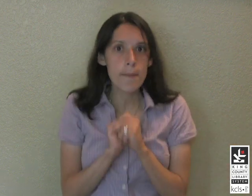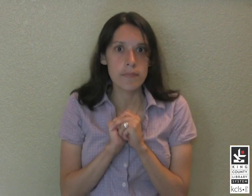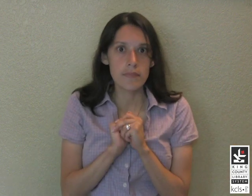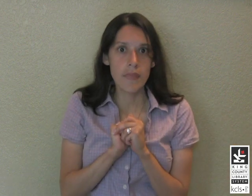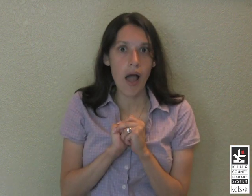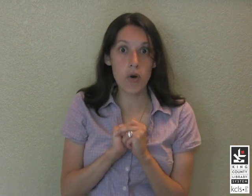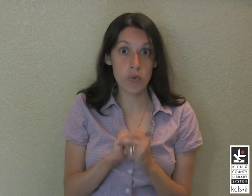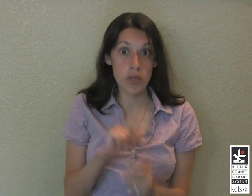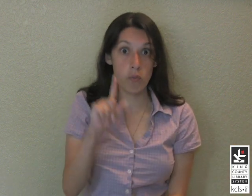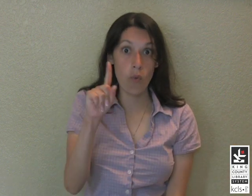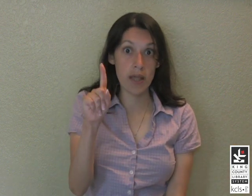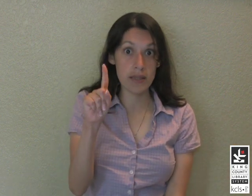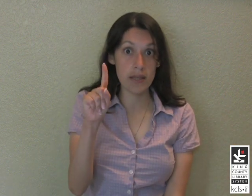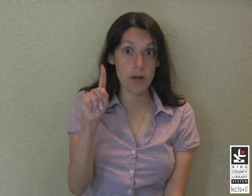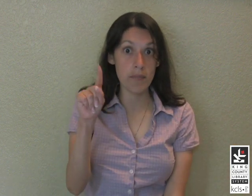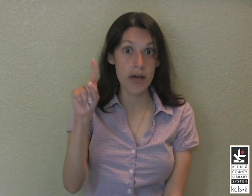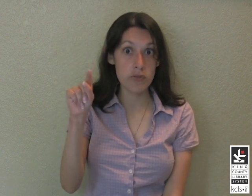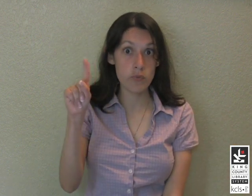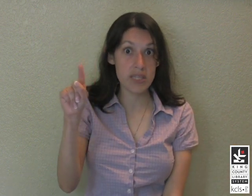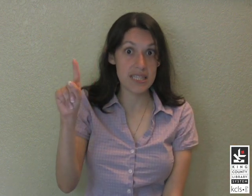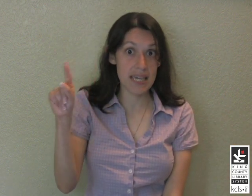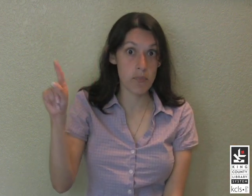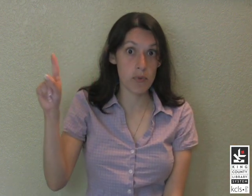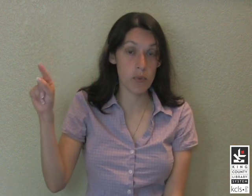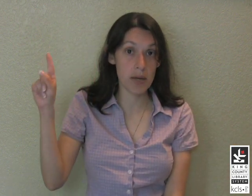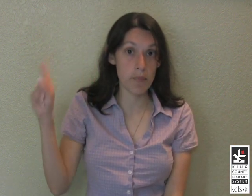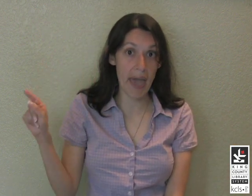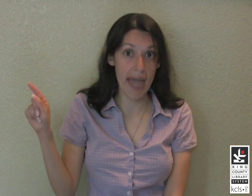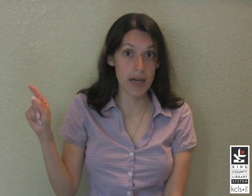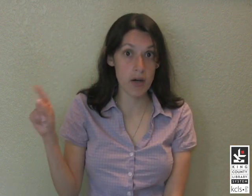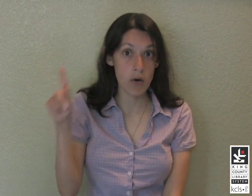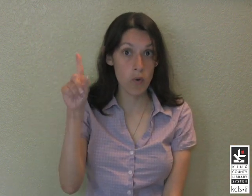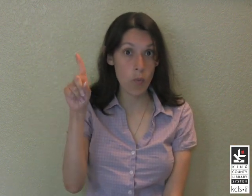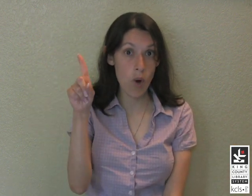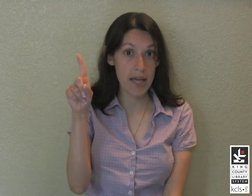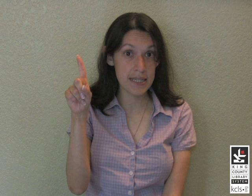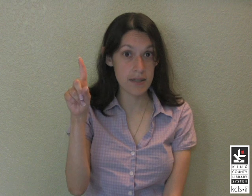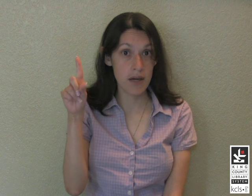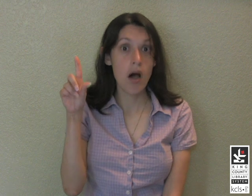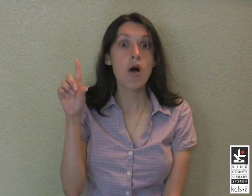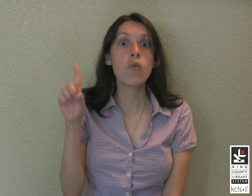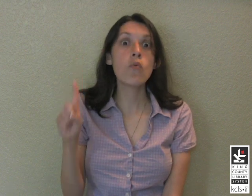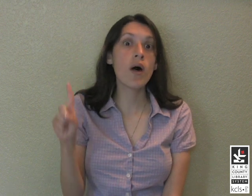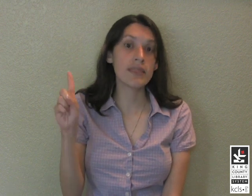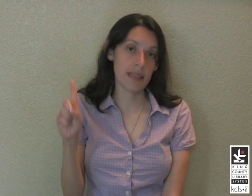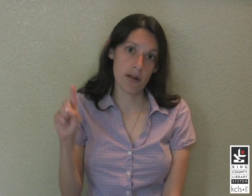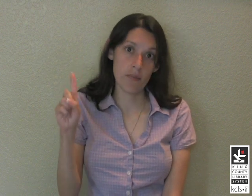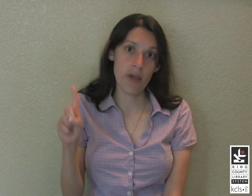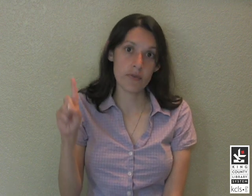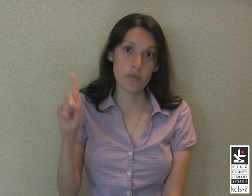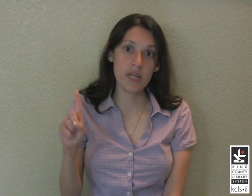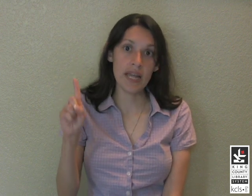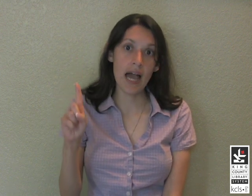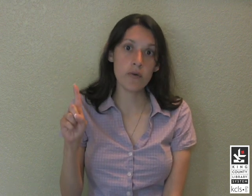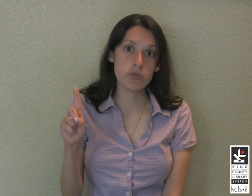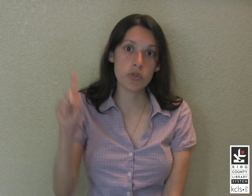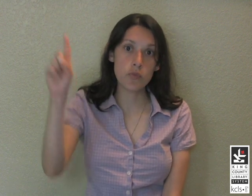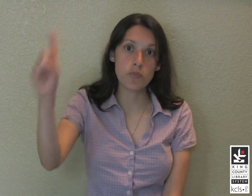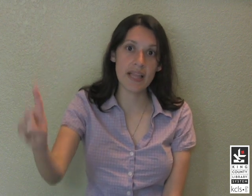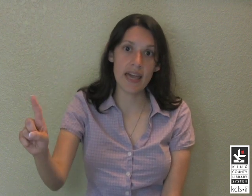And only one little mouse went scampering back. One, one little mouse went out to play,